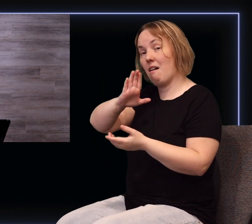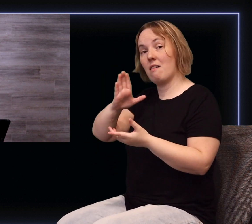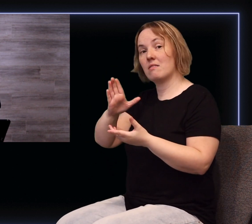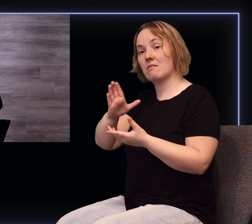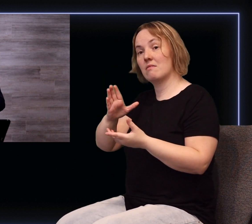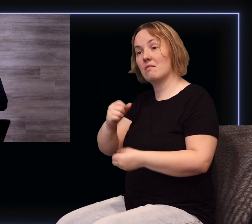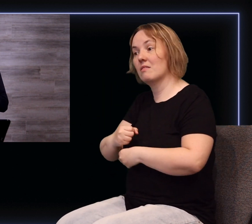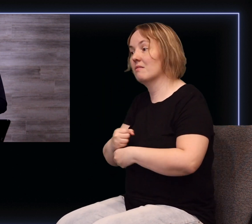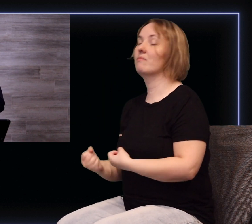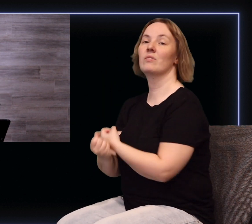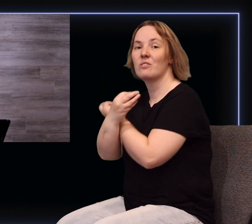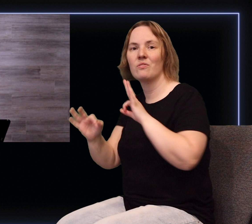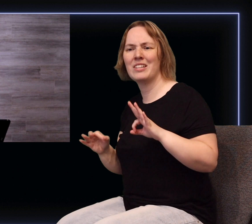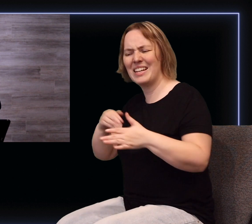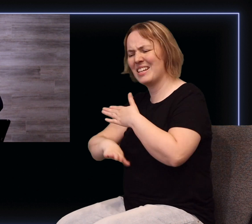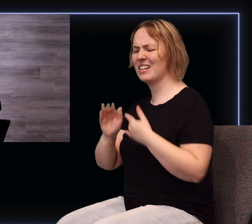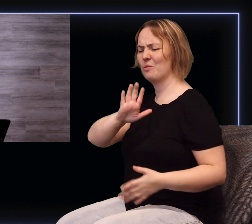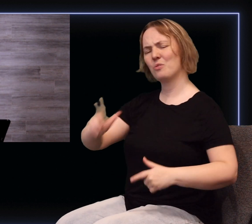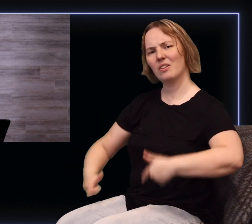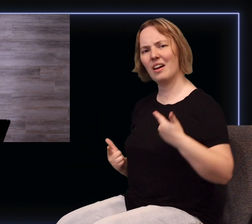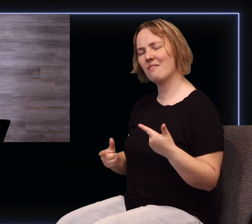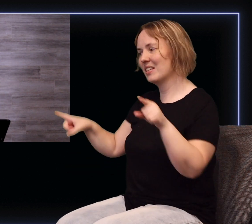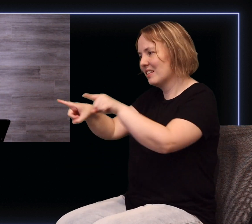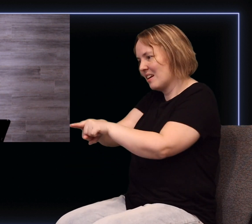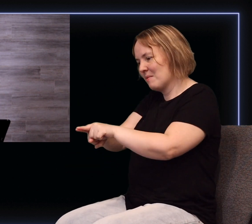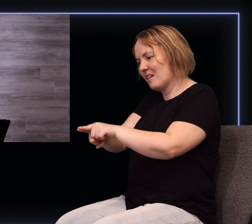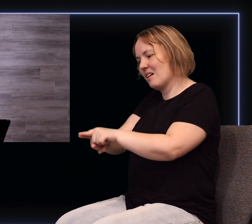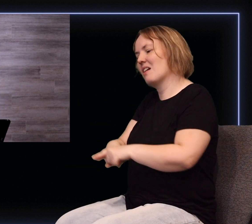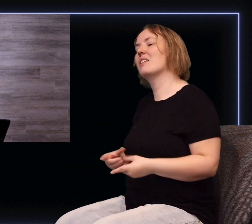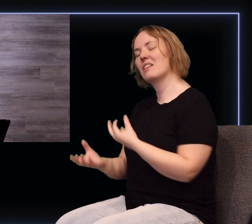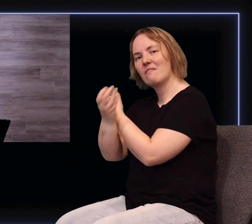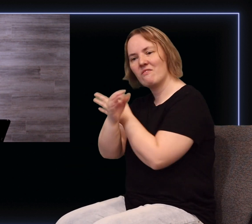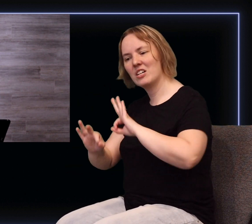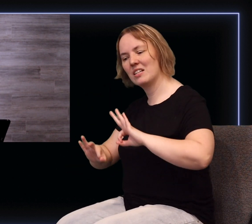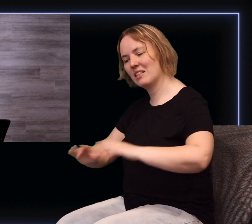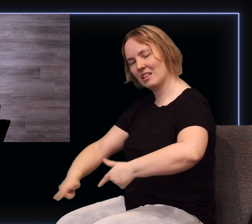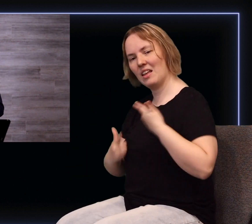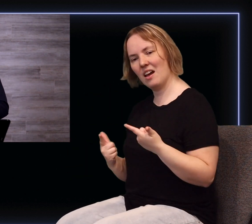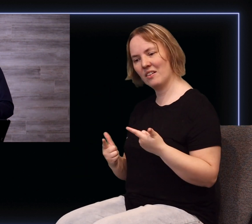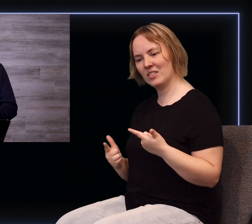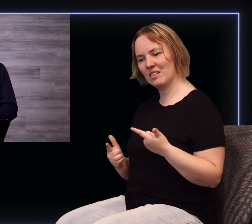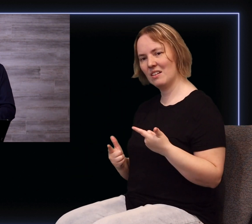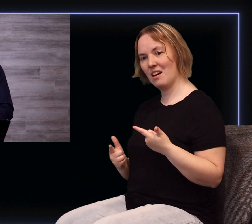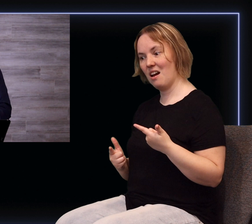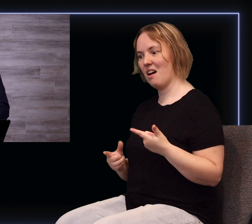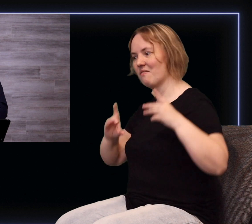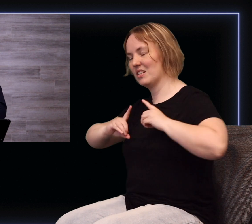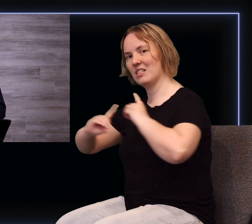your life the very same thing that he released through the lives of those who actually changed the world when the church